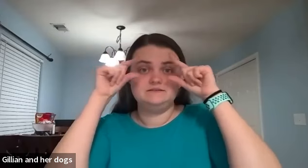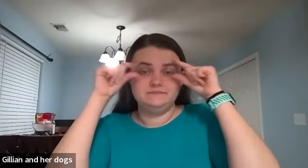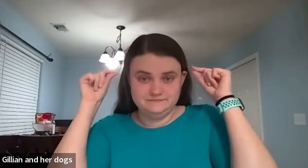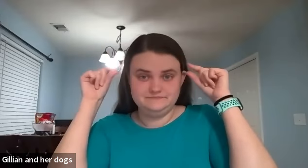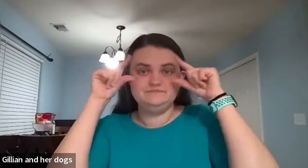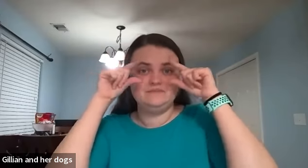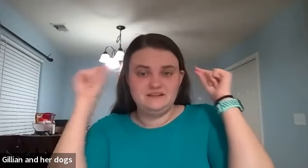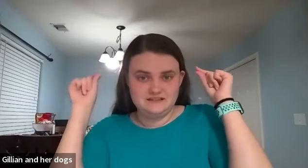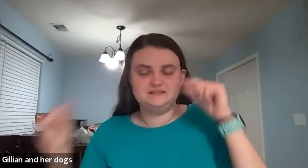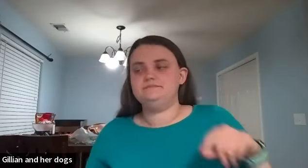mm-hmm glasses